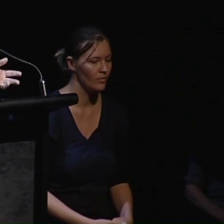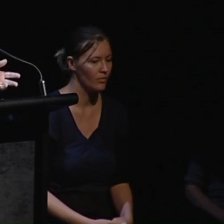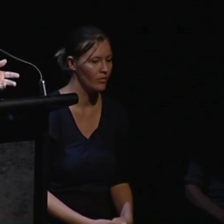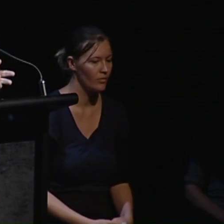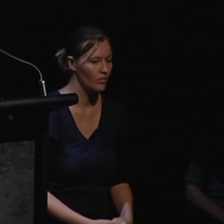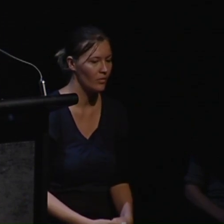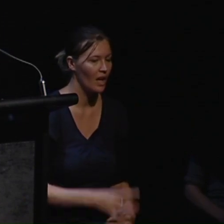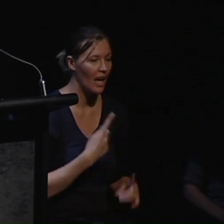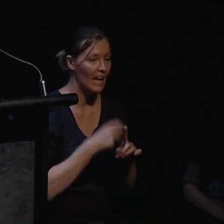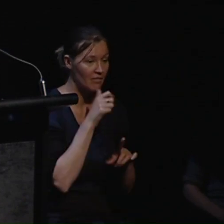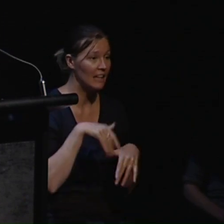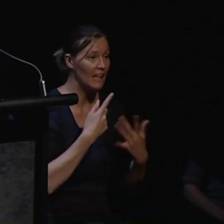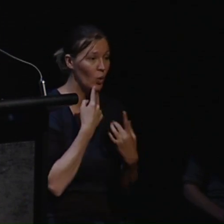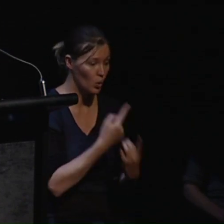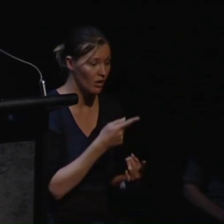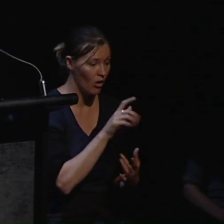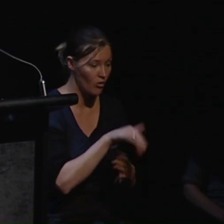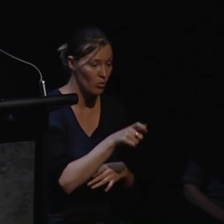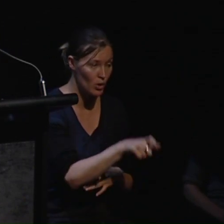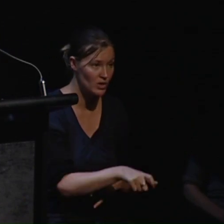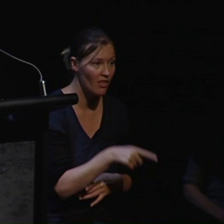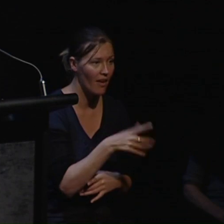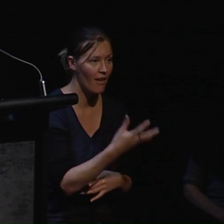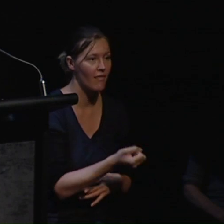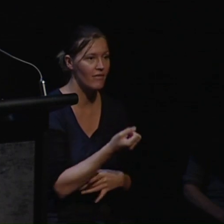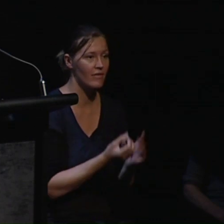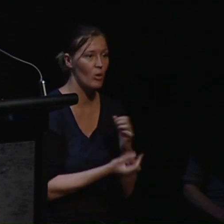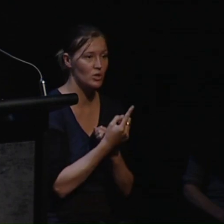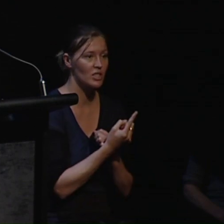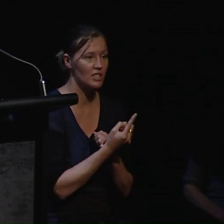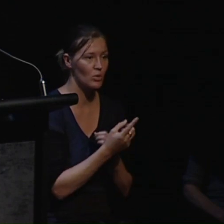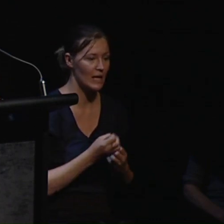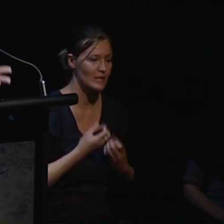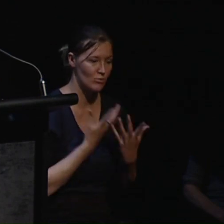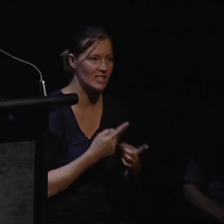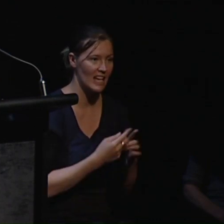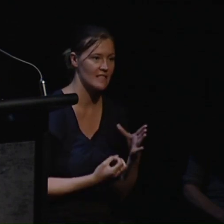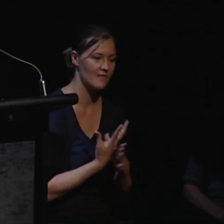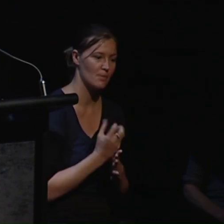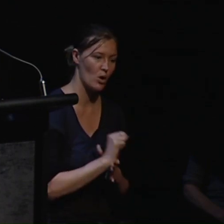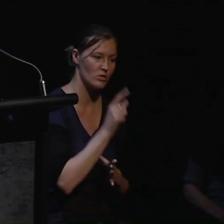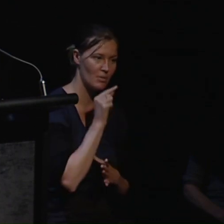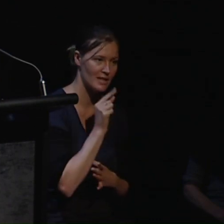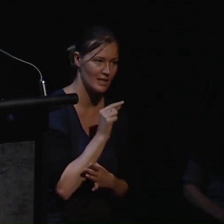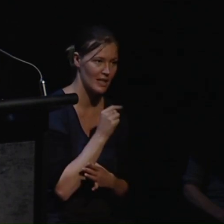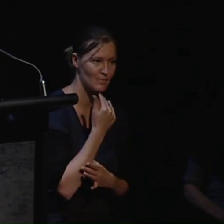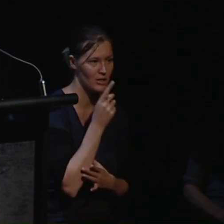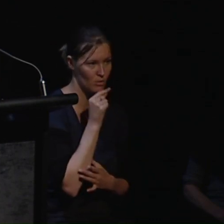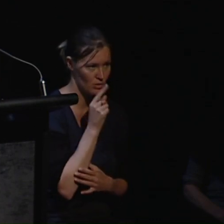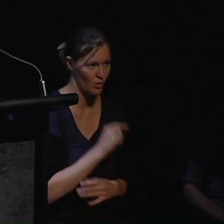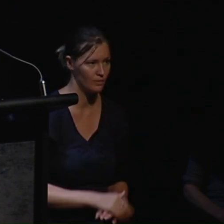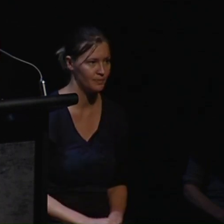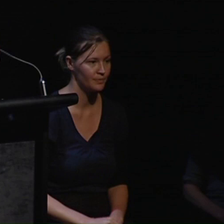to any order should be given the opportunity to express and develop their capacity as much as possible.